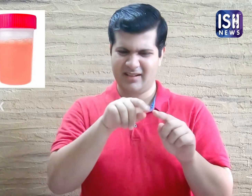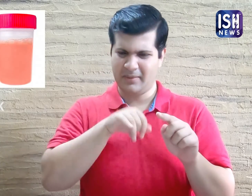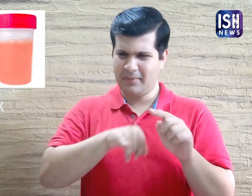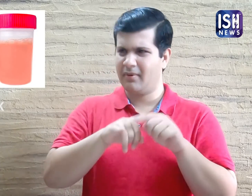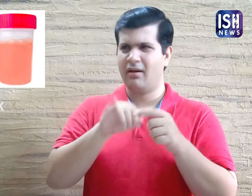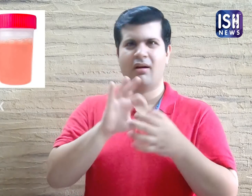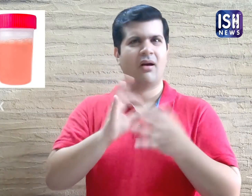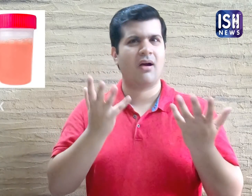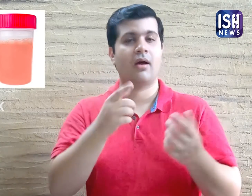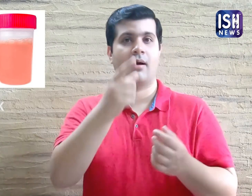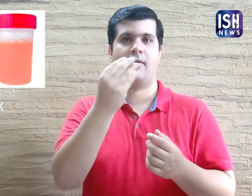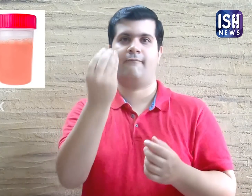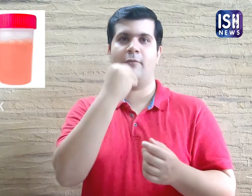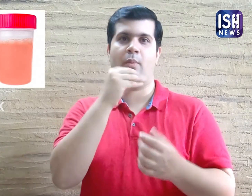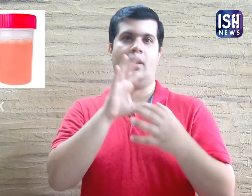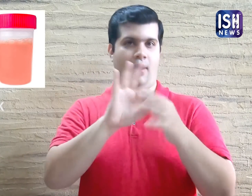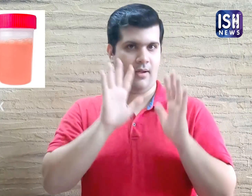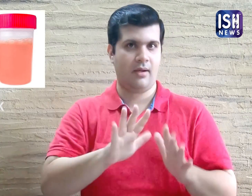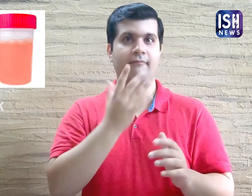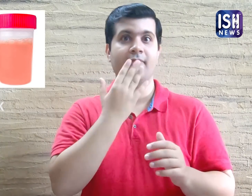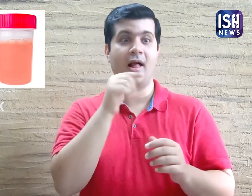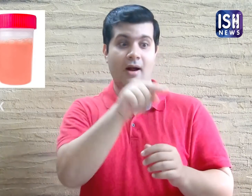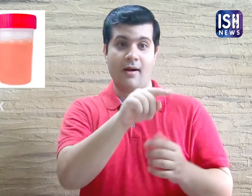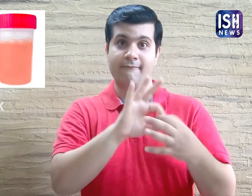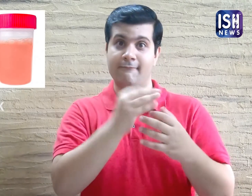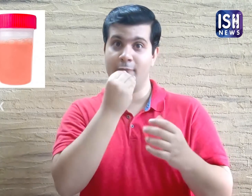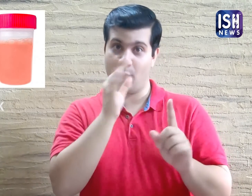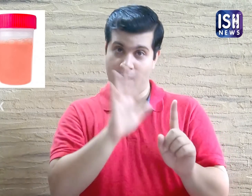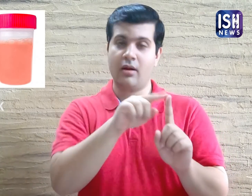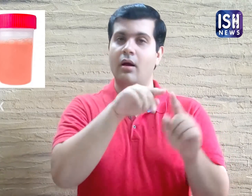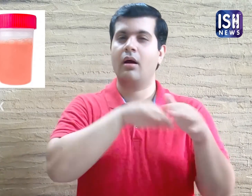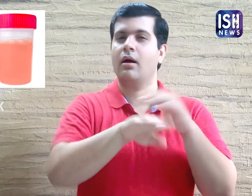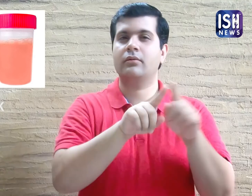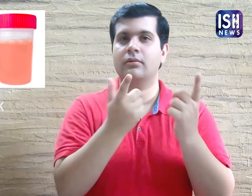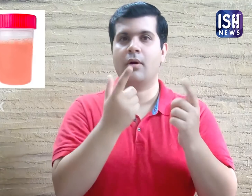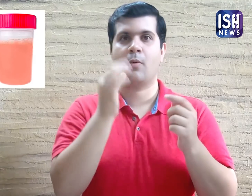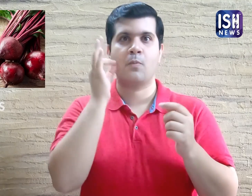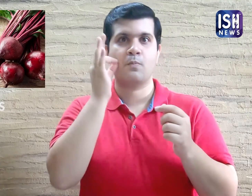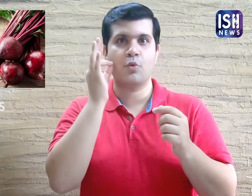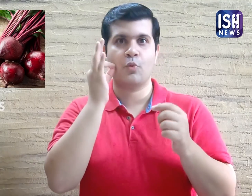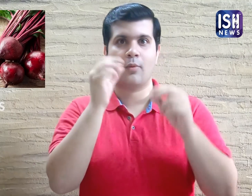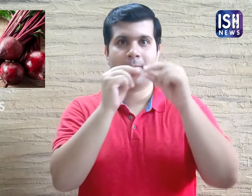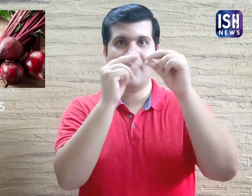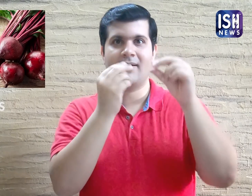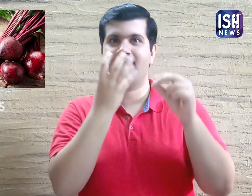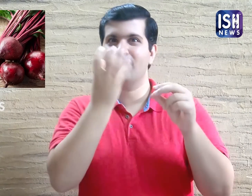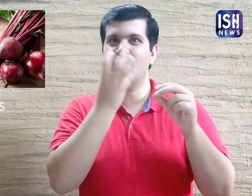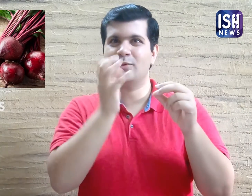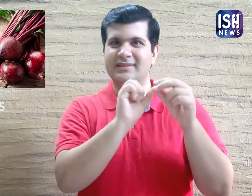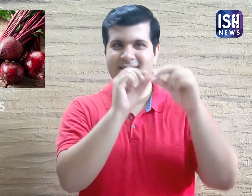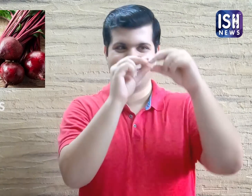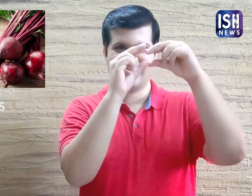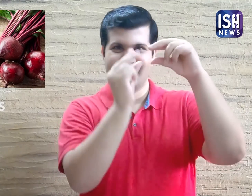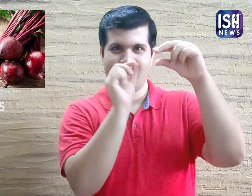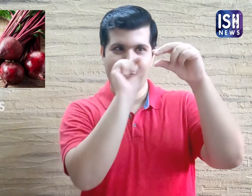11. This sort of urine can be caused by eating foods such as blueberries, beetroot, etc.